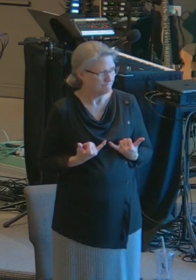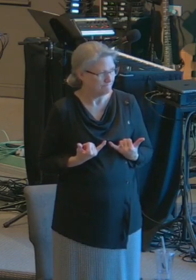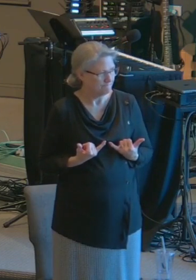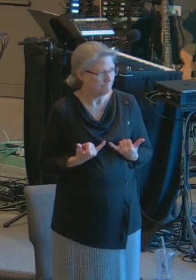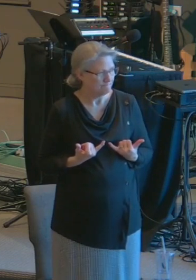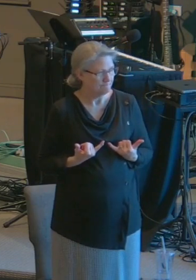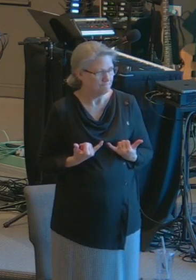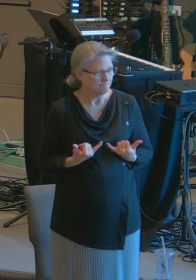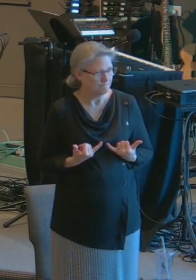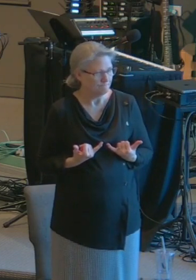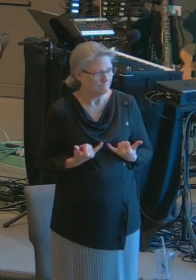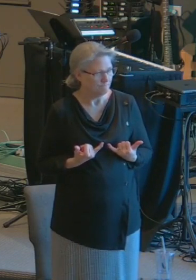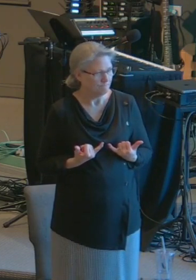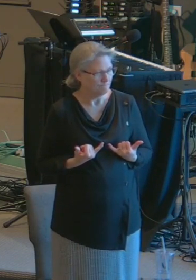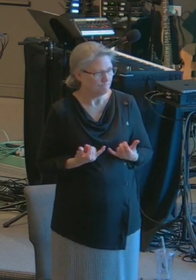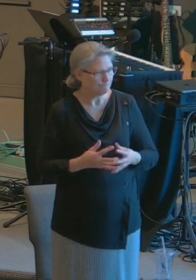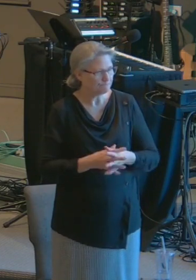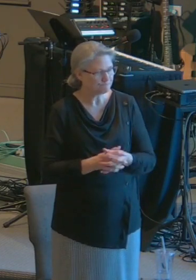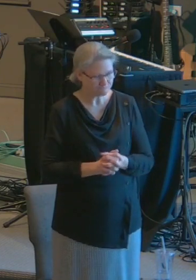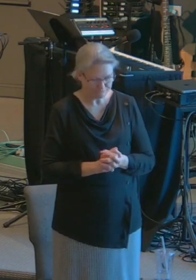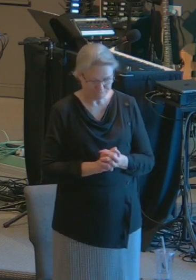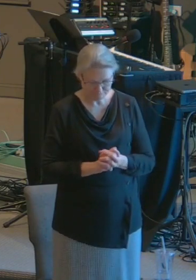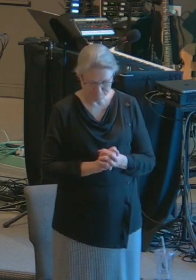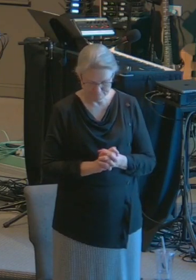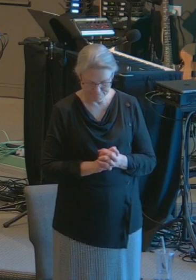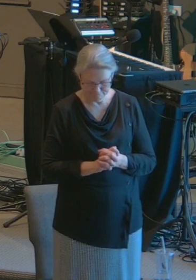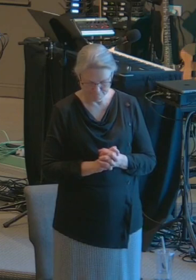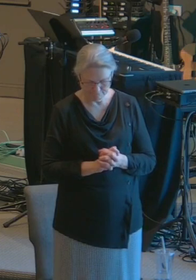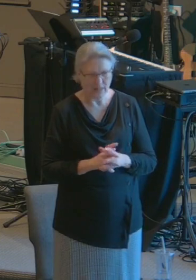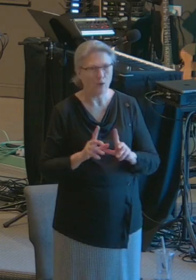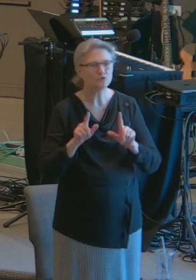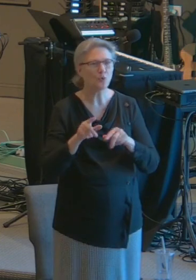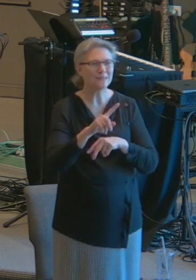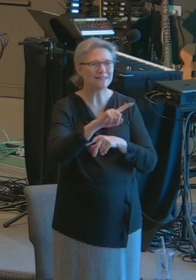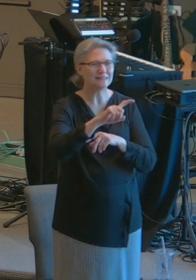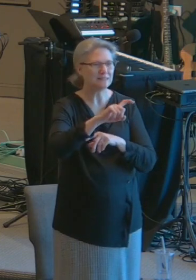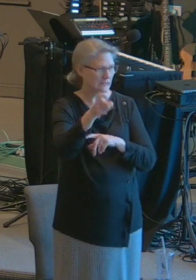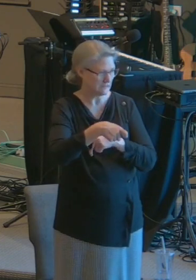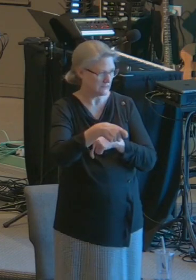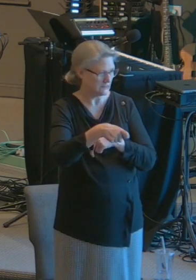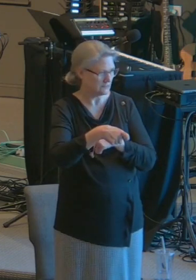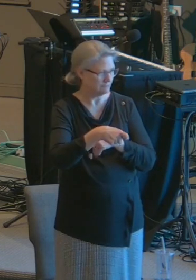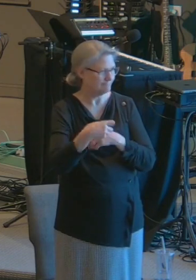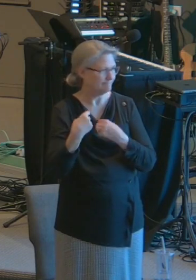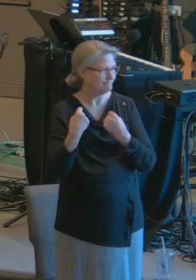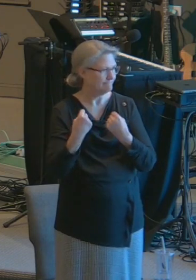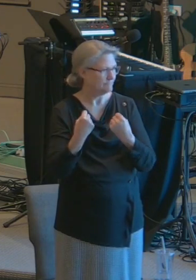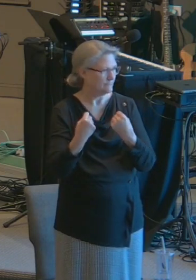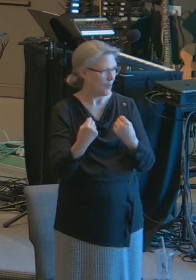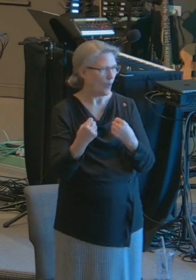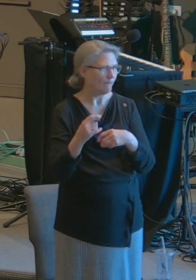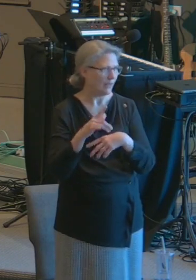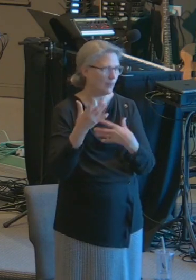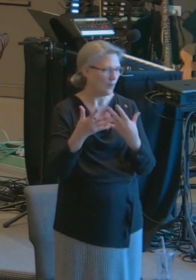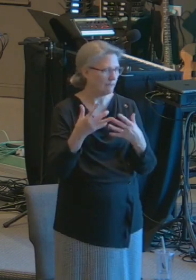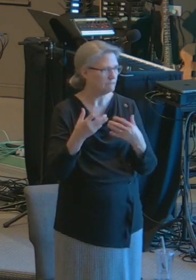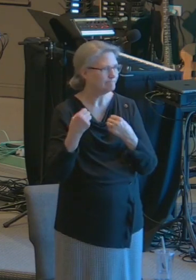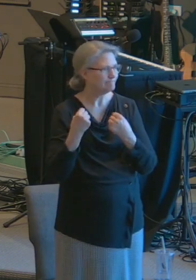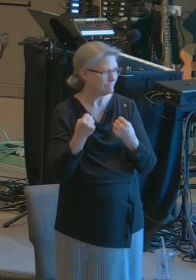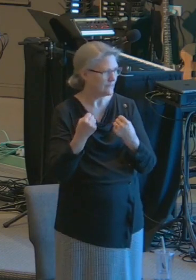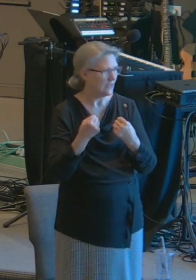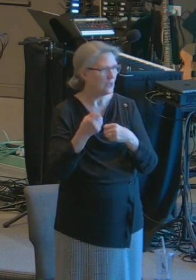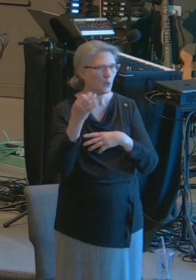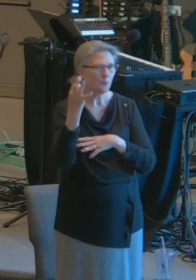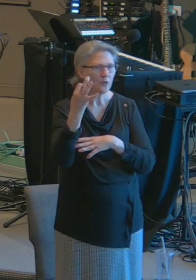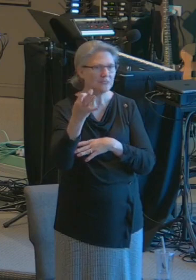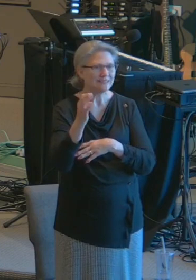I was on my way to Texas in order to preach the